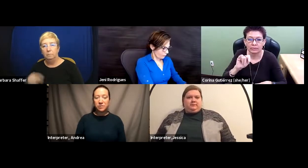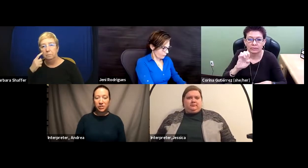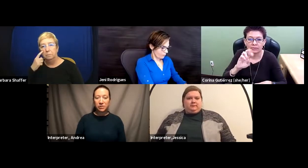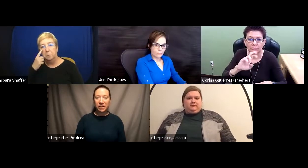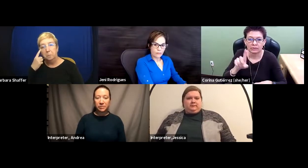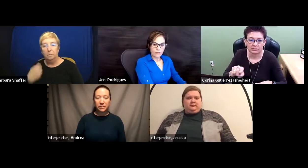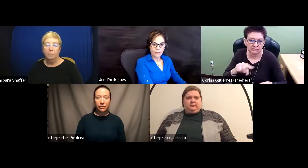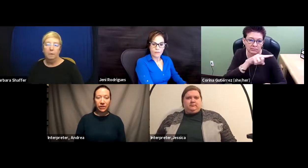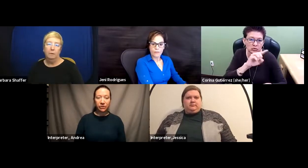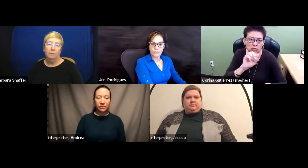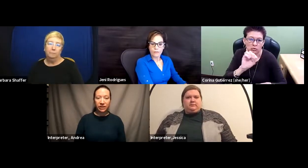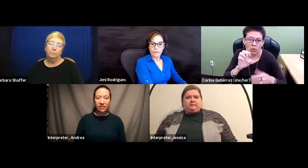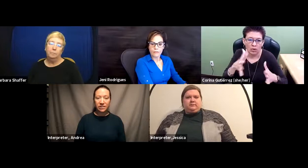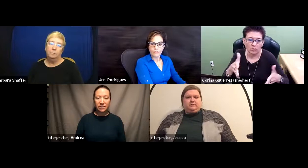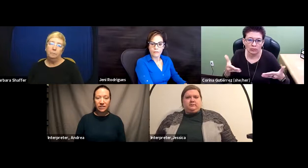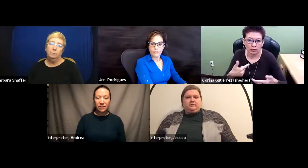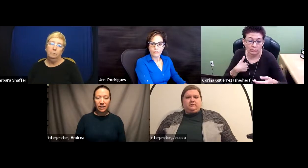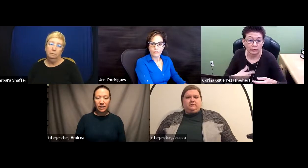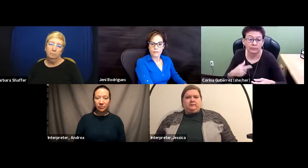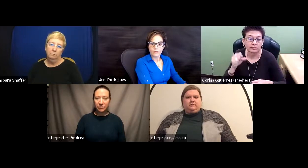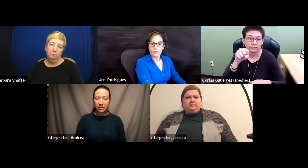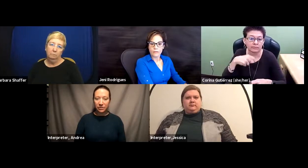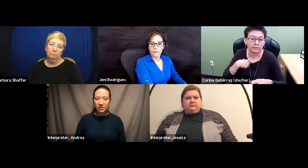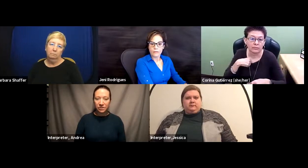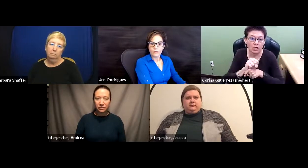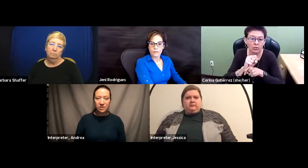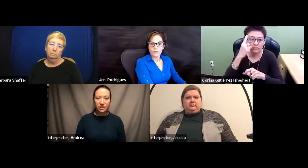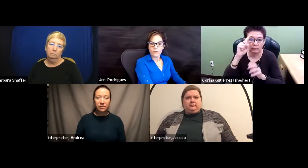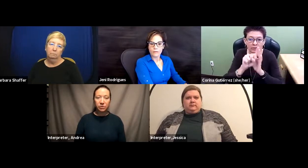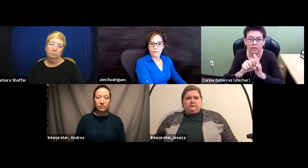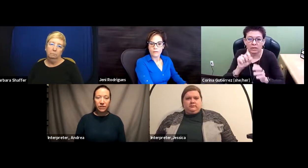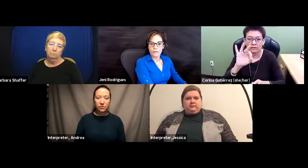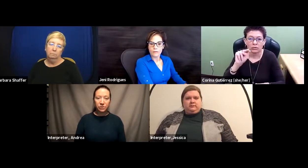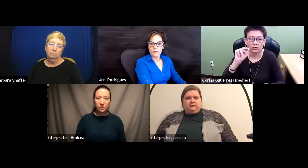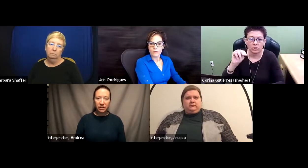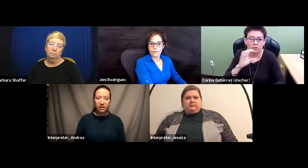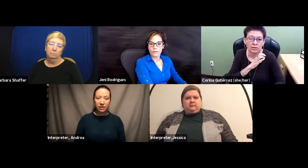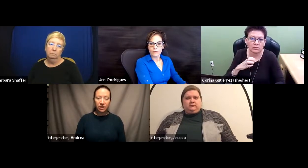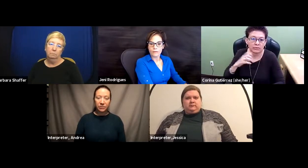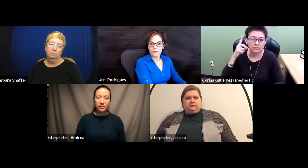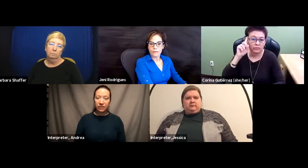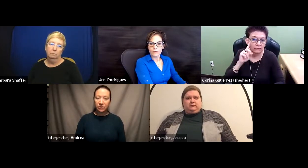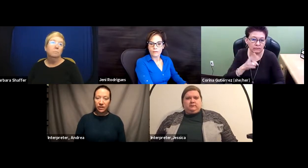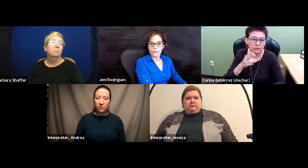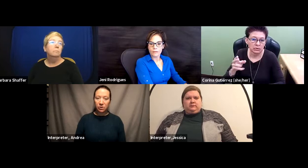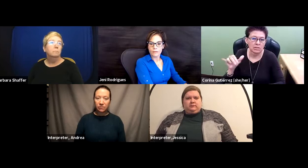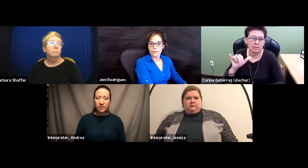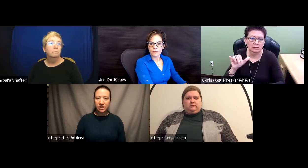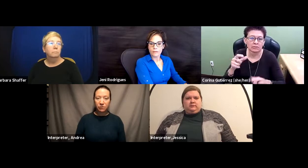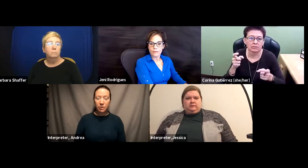was mentioned, my name is Corina Gutierrez. I know that Zoe did briefly introduce me. I will tell you that I do work for the State of New